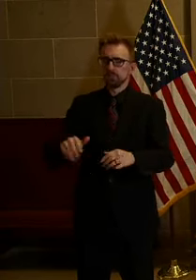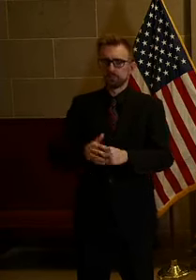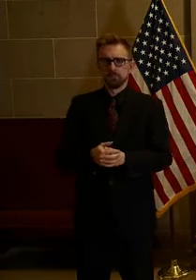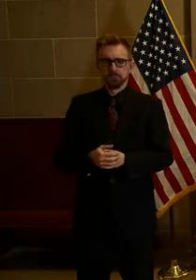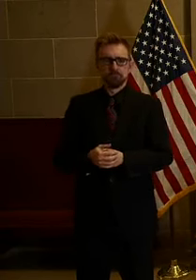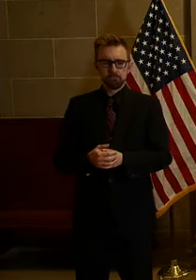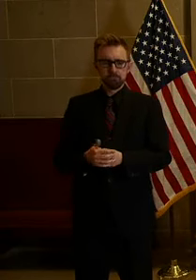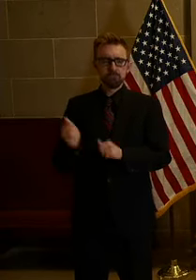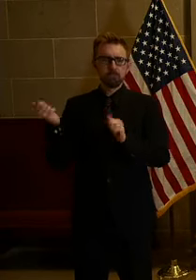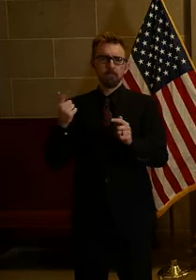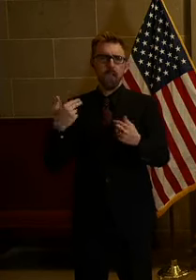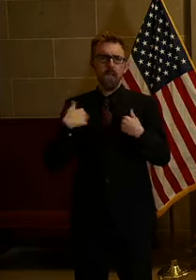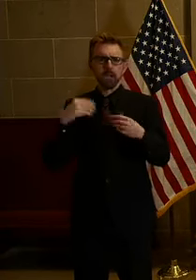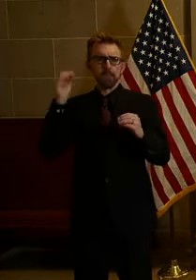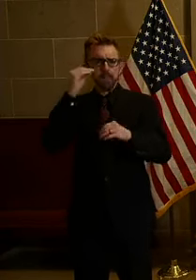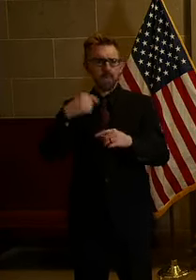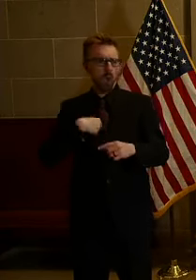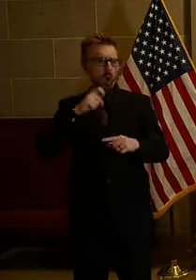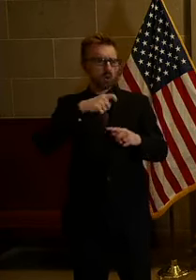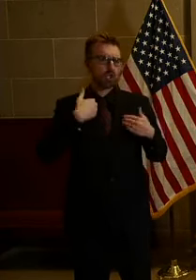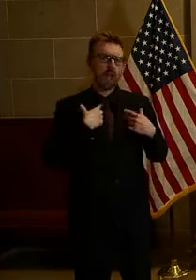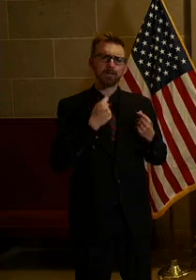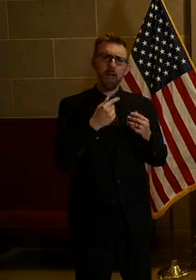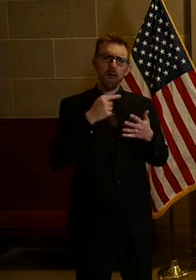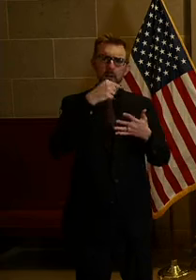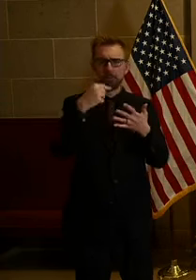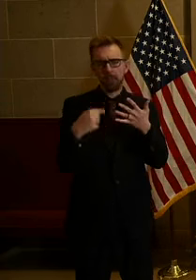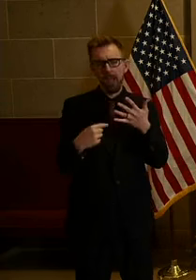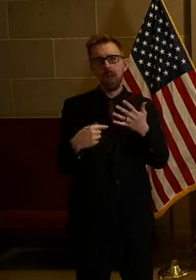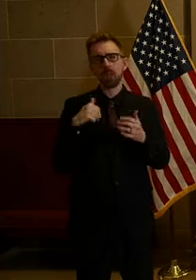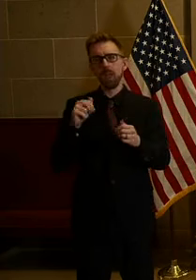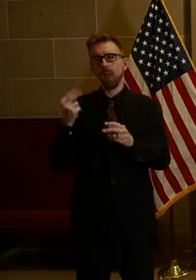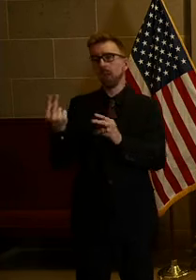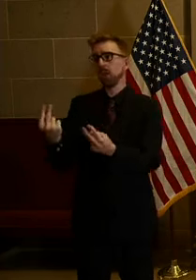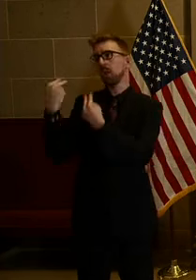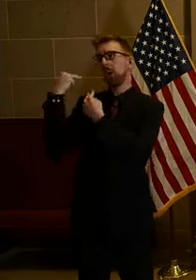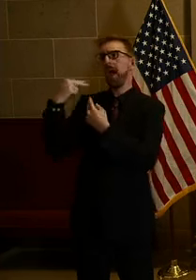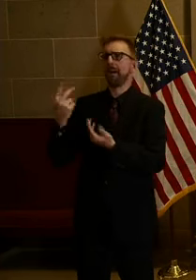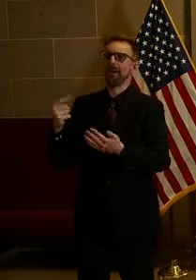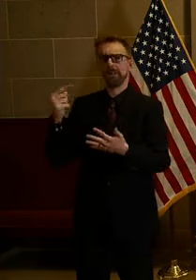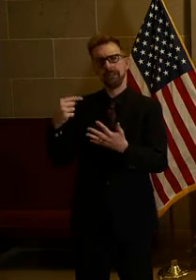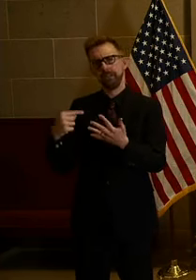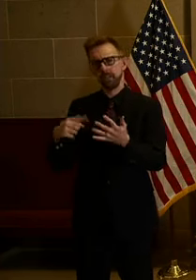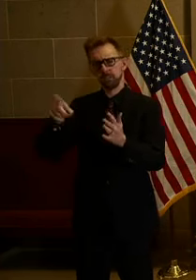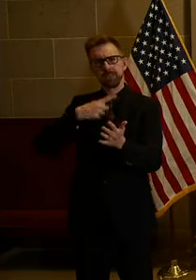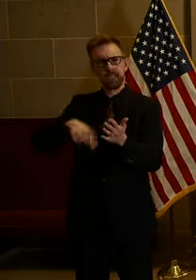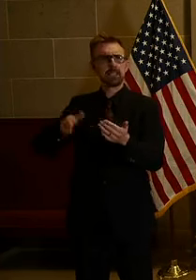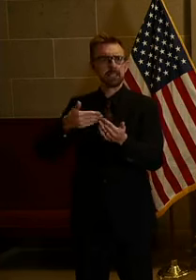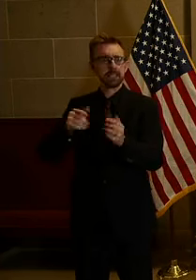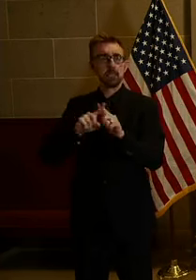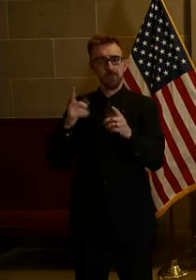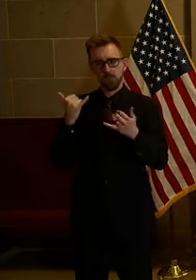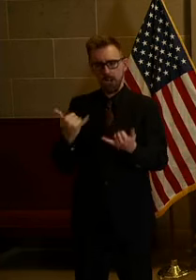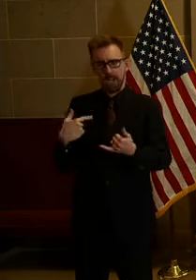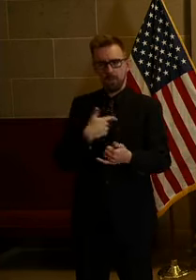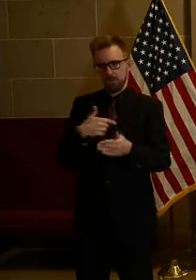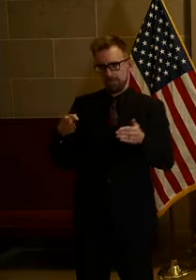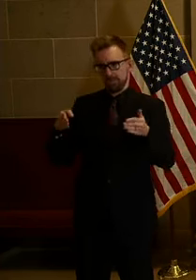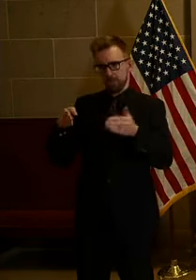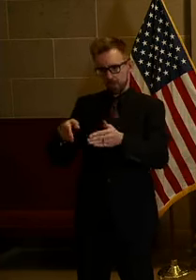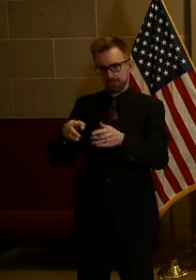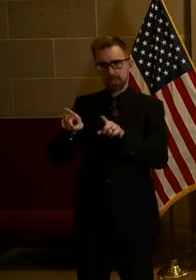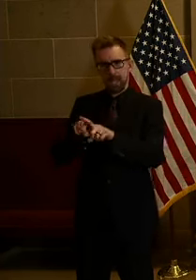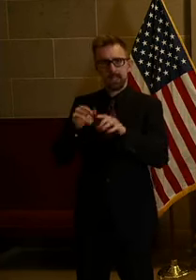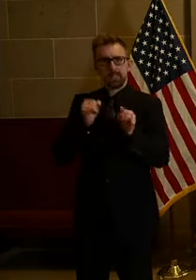different opinion what should have did, and we'll all be able to second guess back then. But right now we should all focus on trying to make sure we're doing our part as